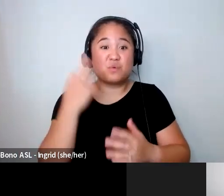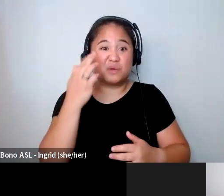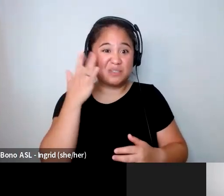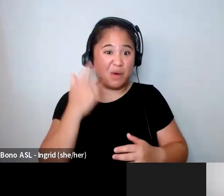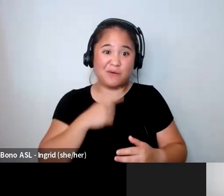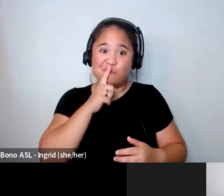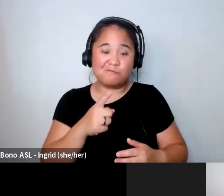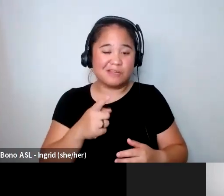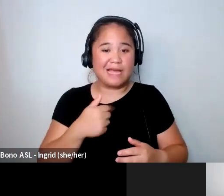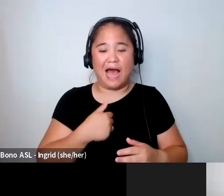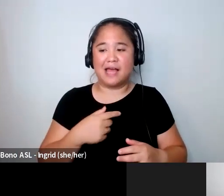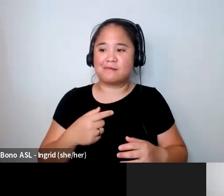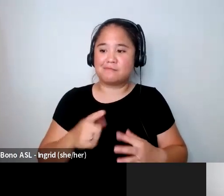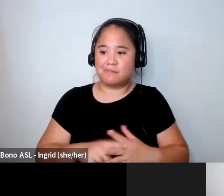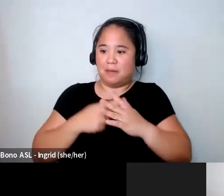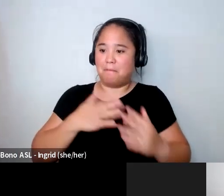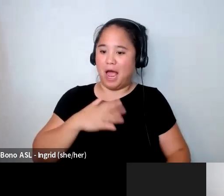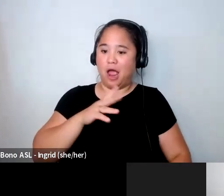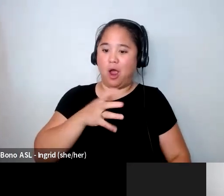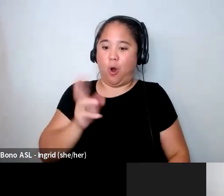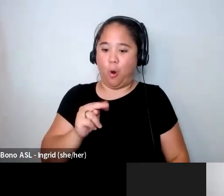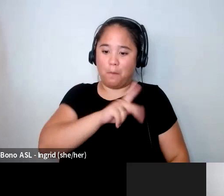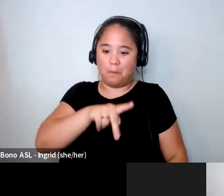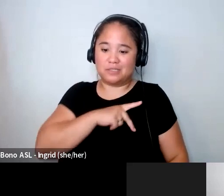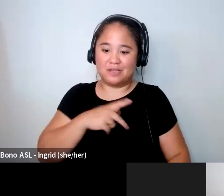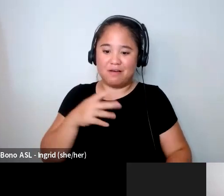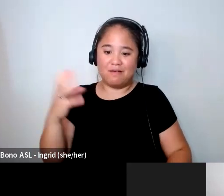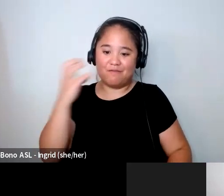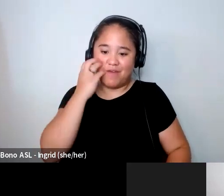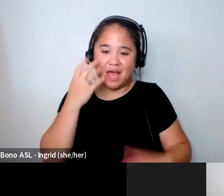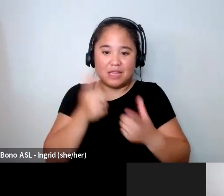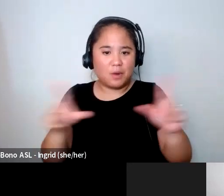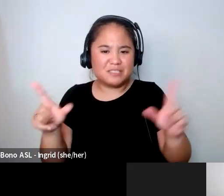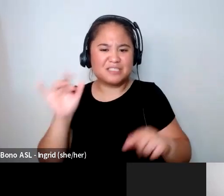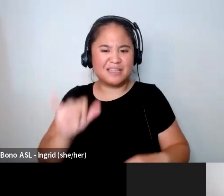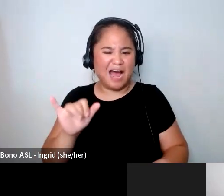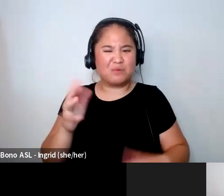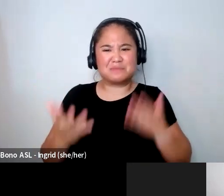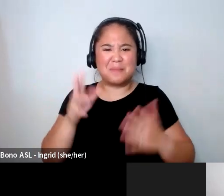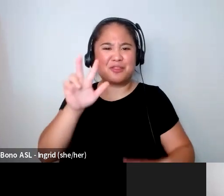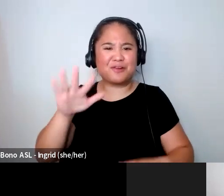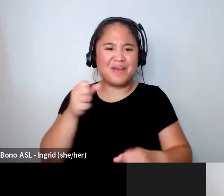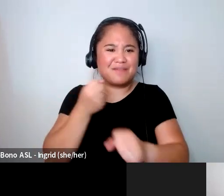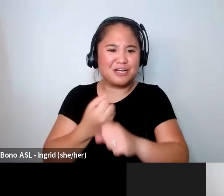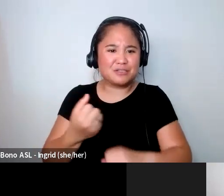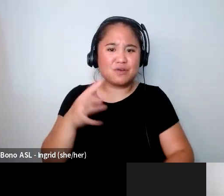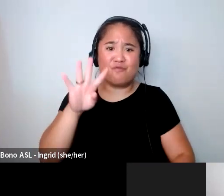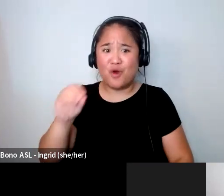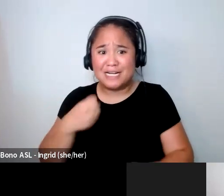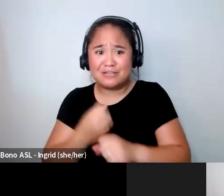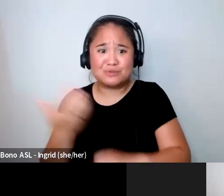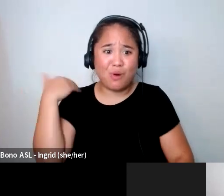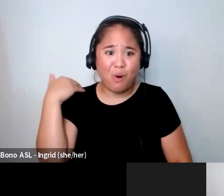my own personal fat liberation cut maybe 35 years ago 40 years ago